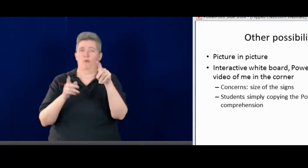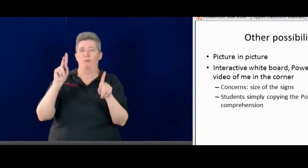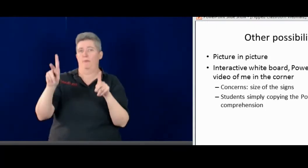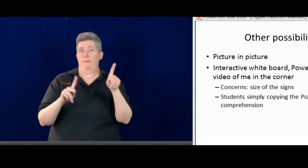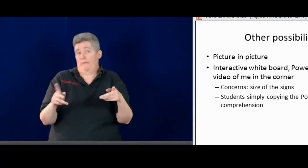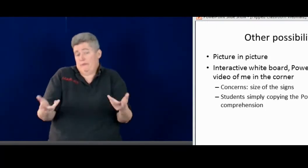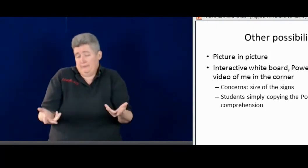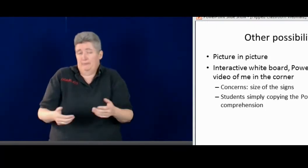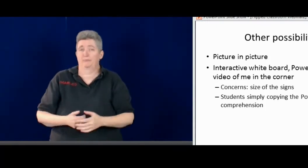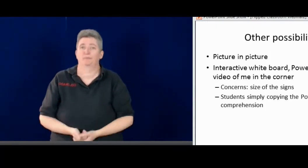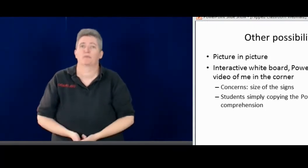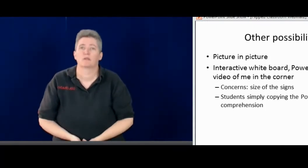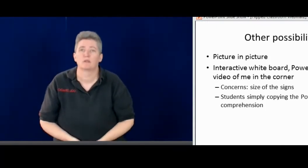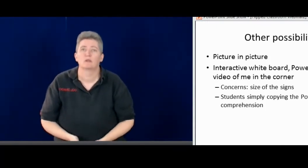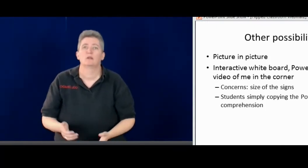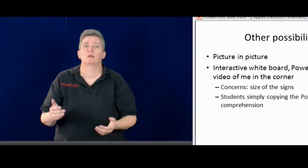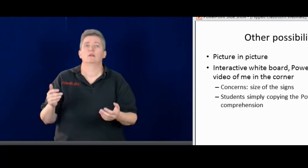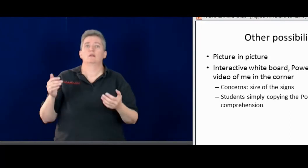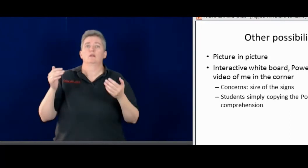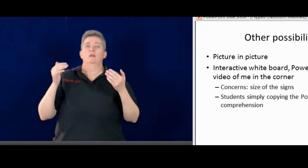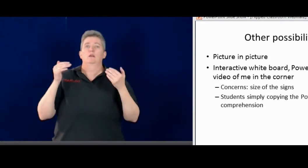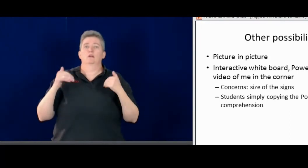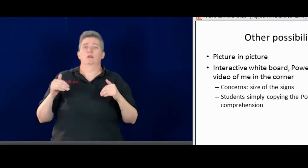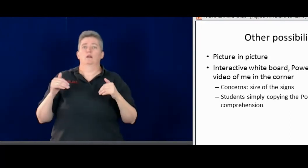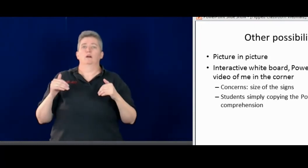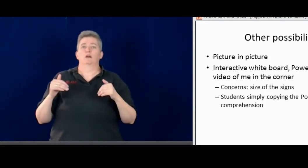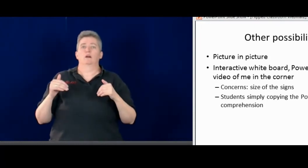picture, but that may be successful for some other people.